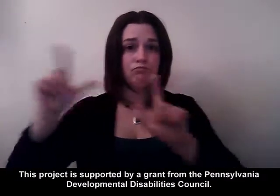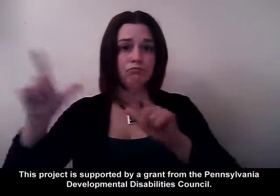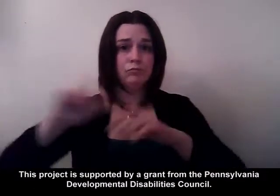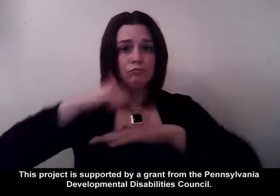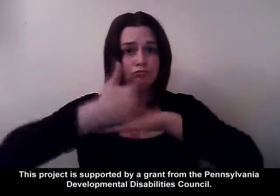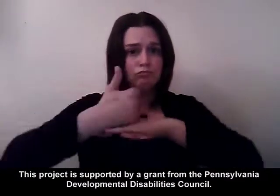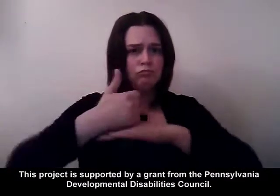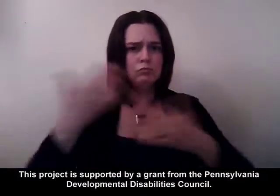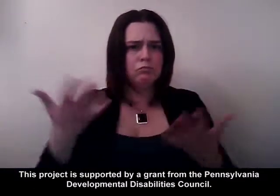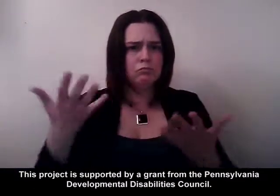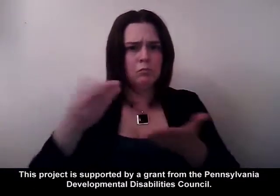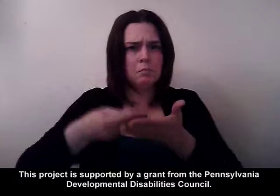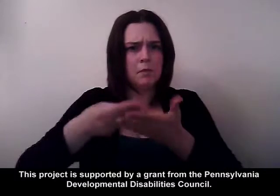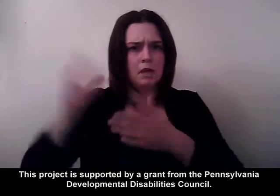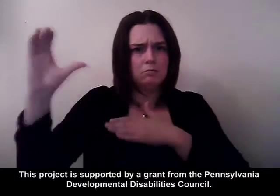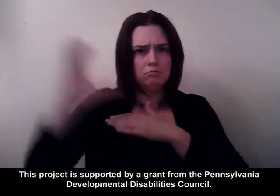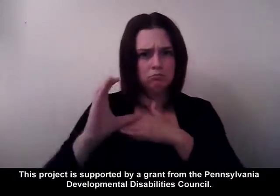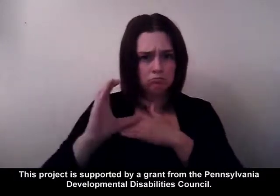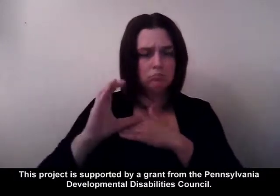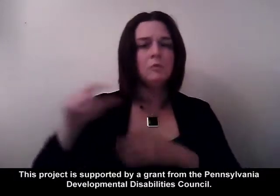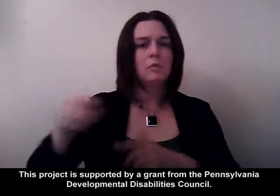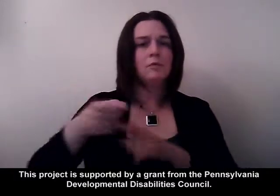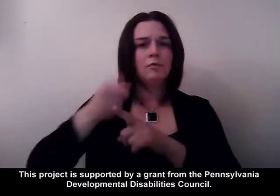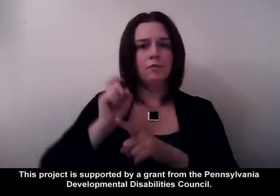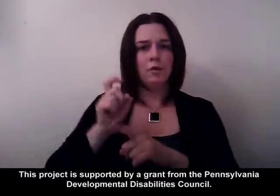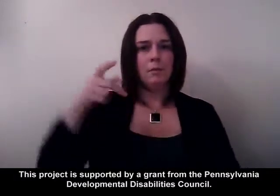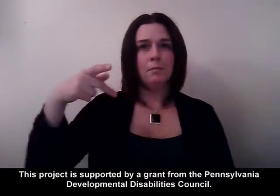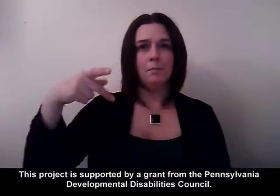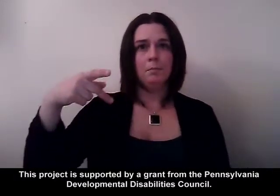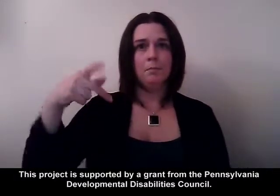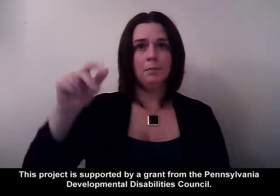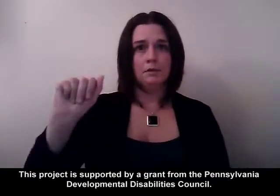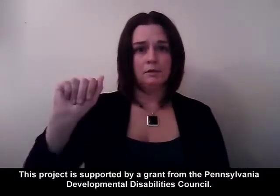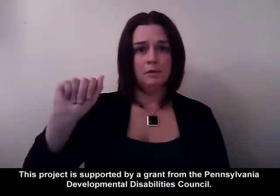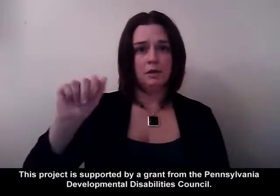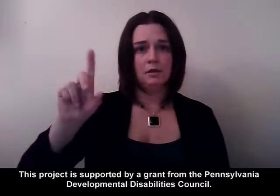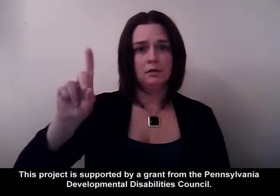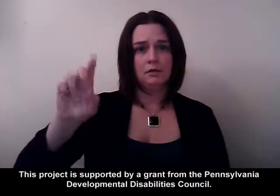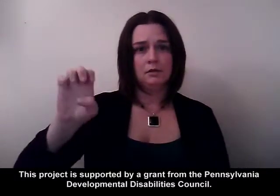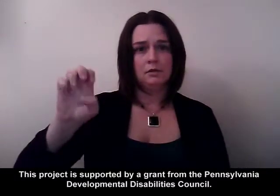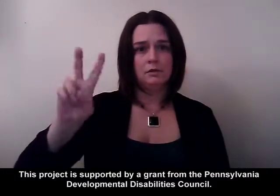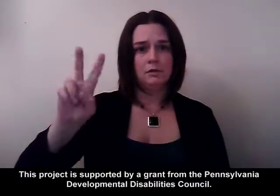This project is supported by a grant from the Pennsylvania Developmental Disabilities Council.